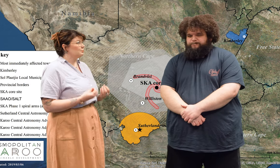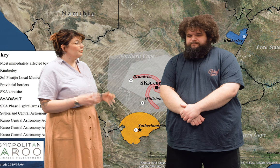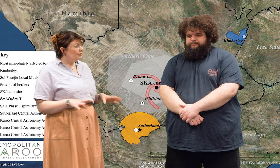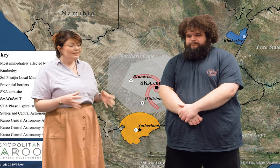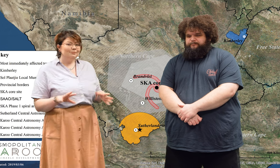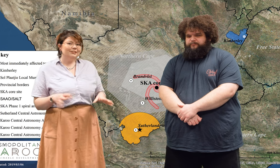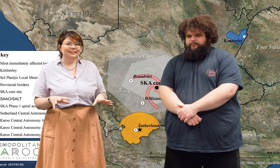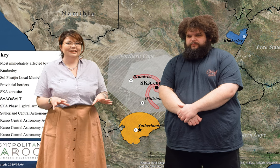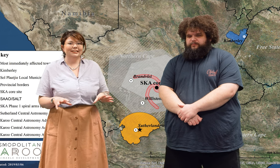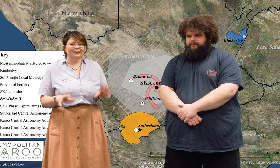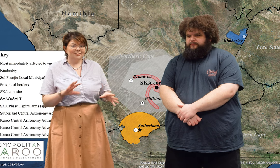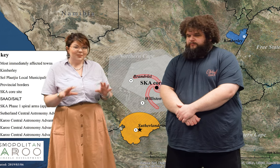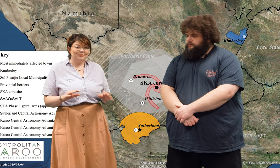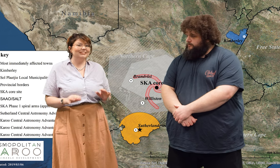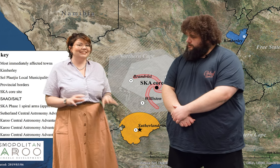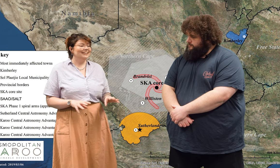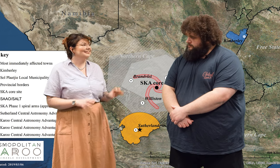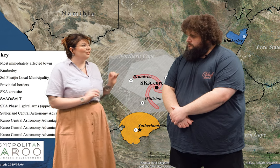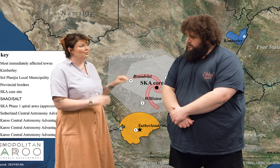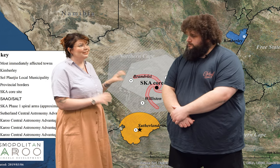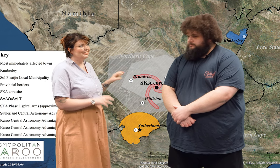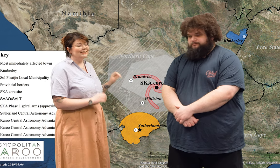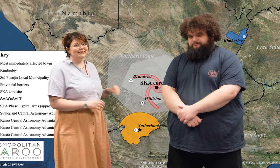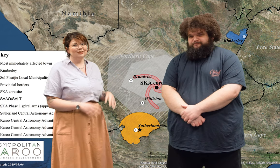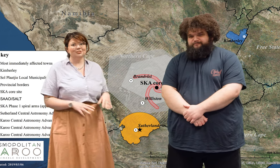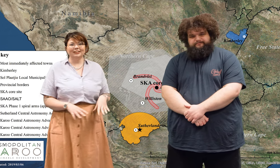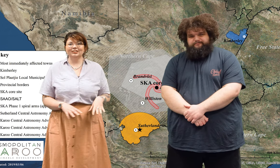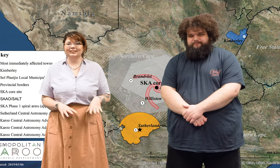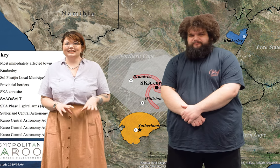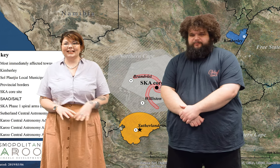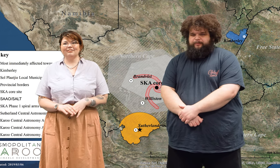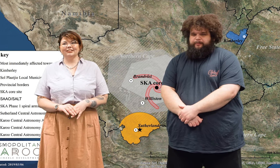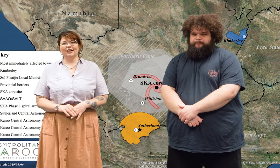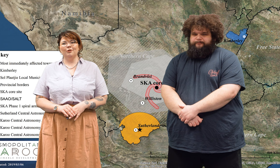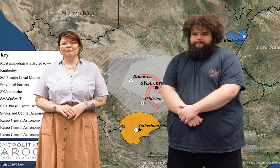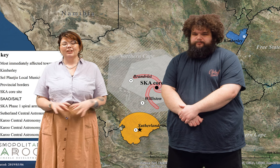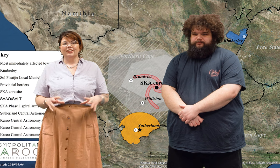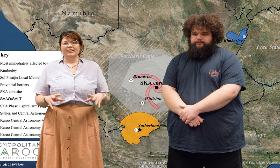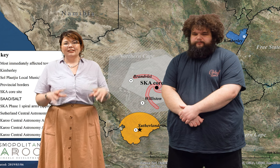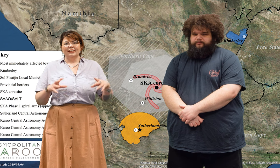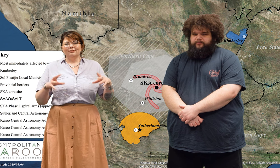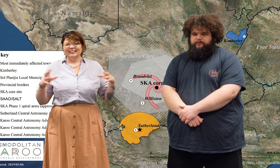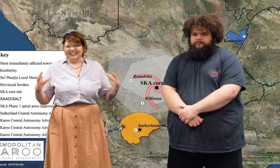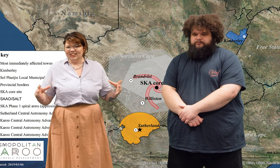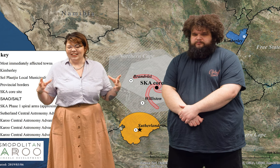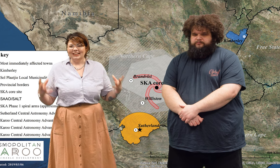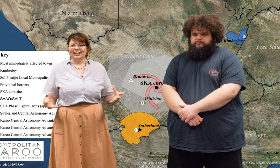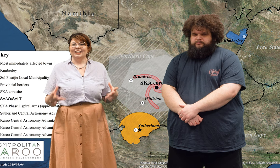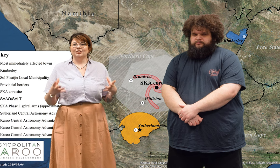approximately 30% of this central region in South Africa. And with such a large